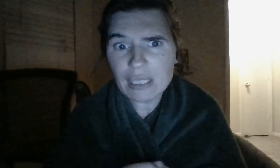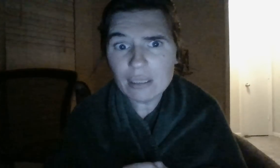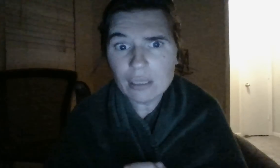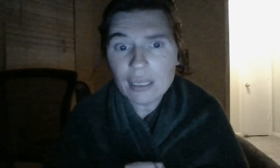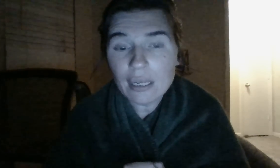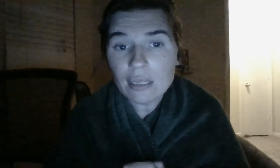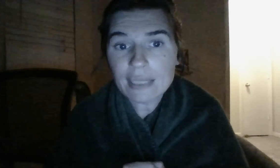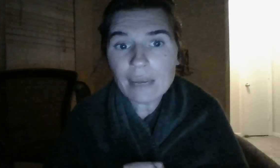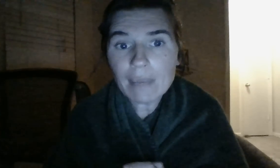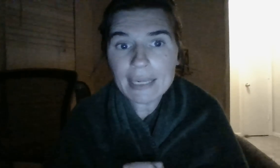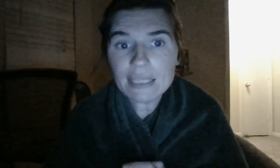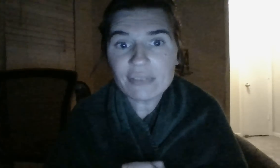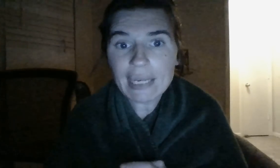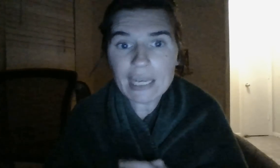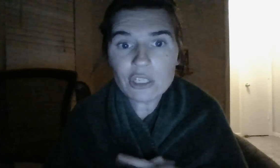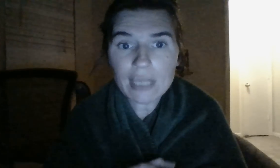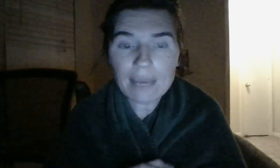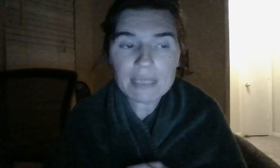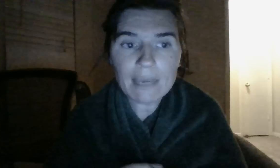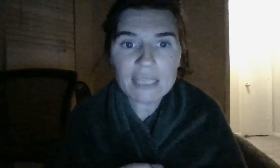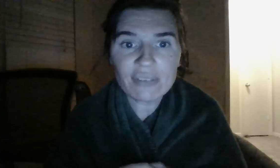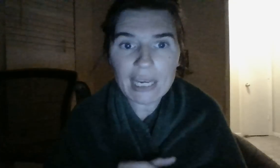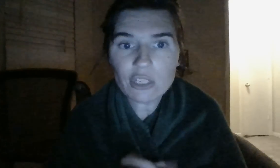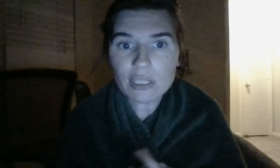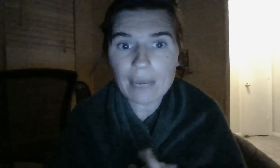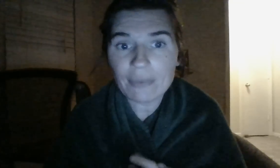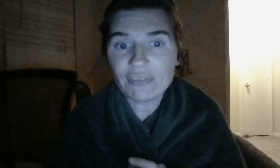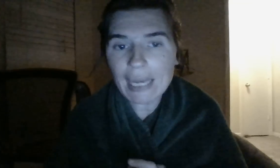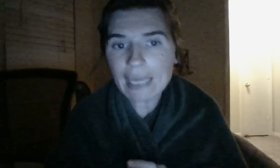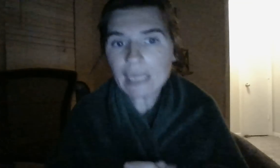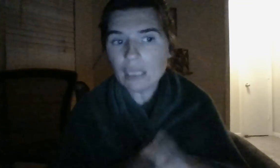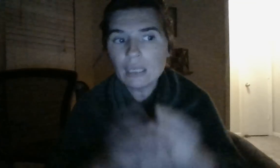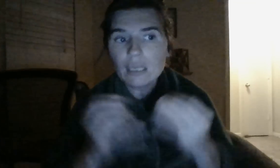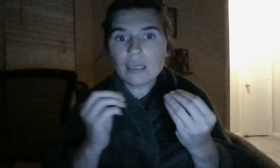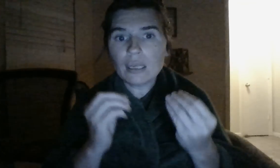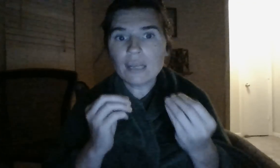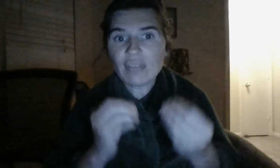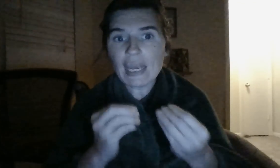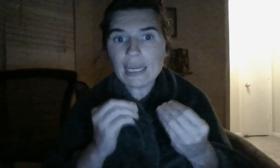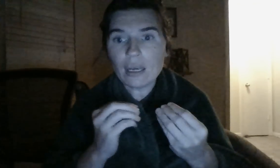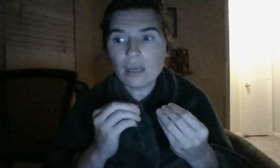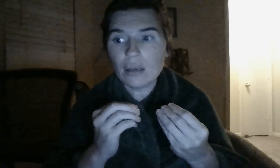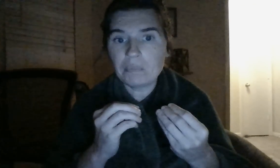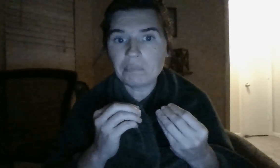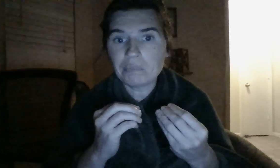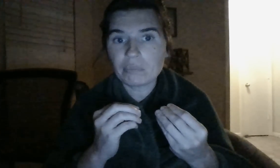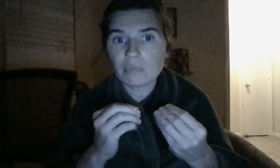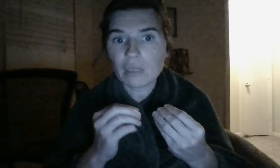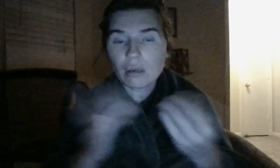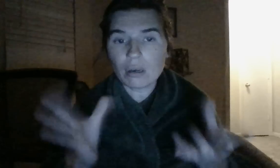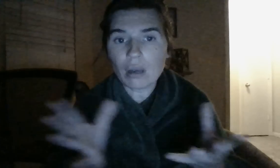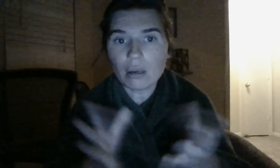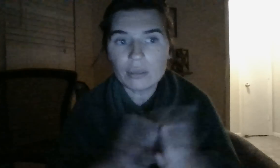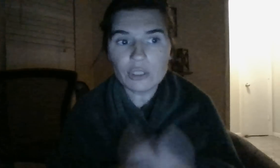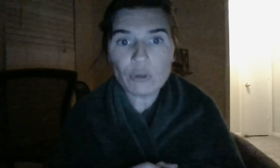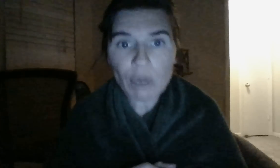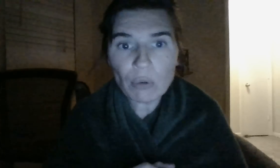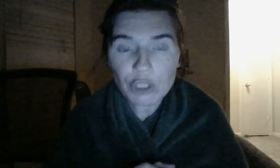I mean, somebody's vacation time is somebody's vacation time. If they, if they, you know, don't